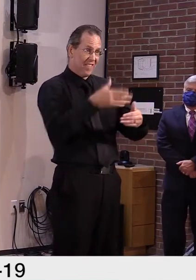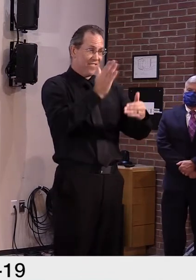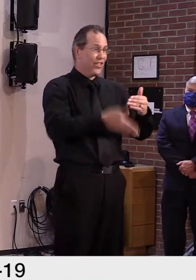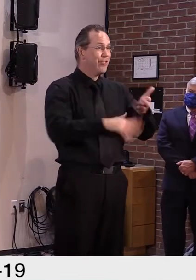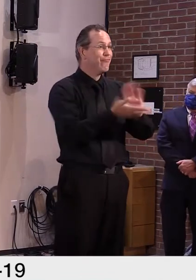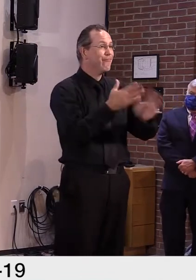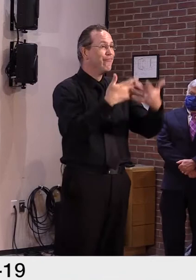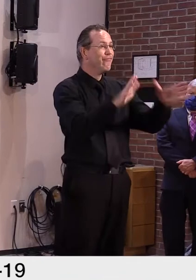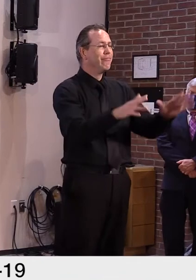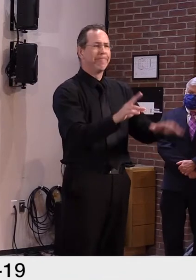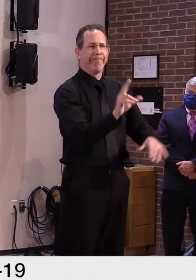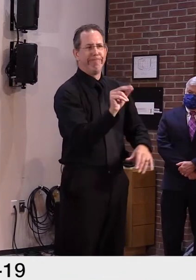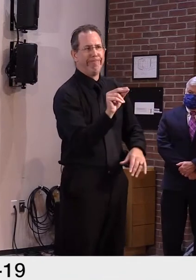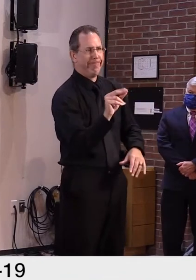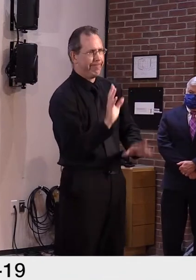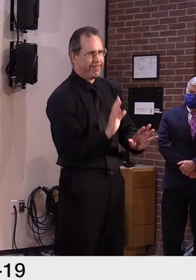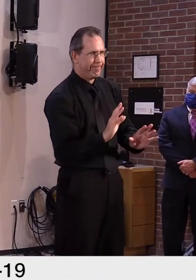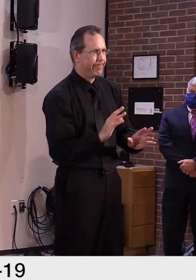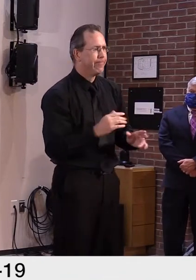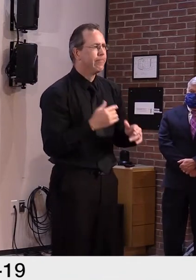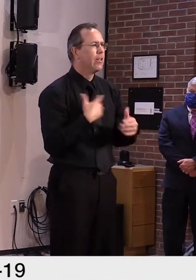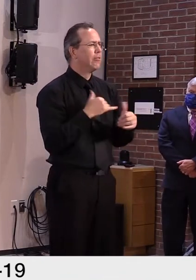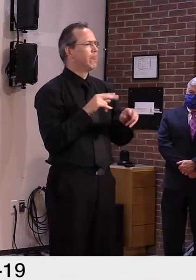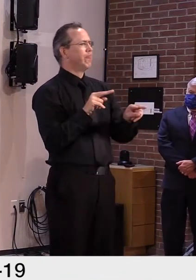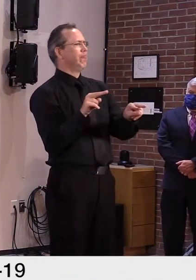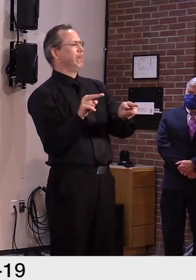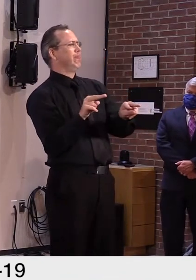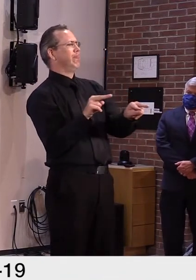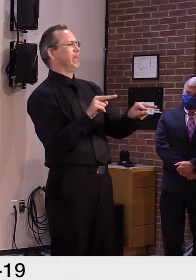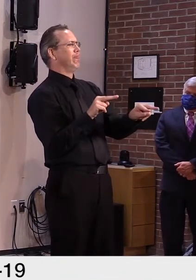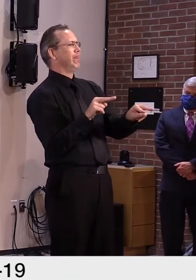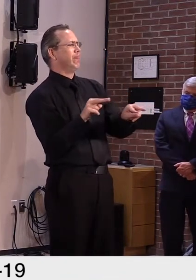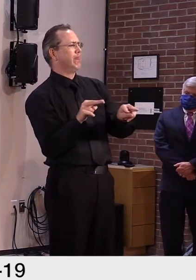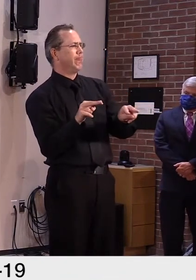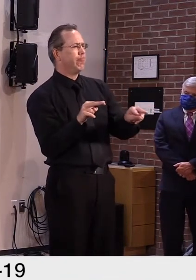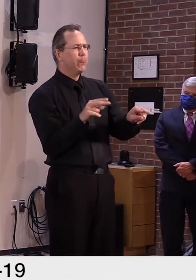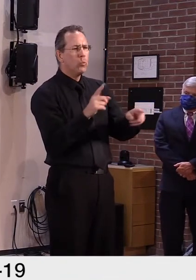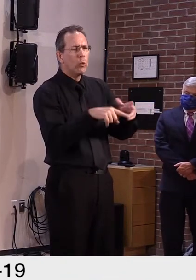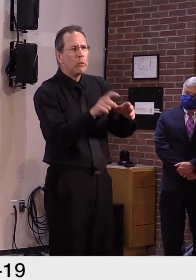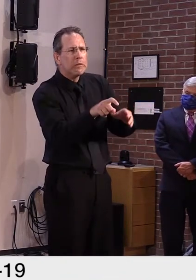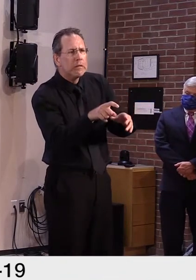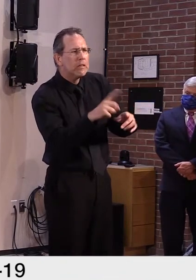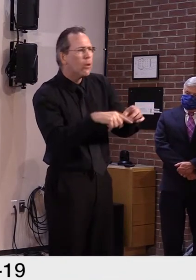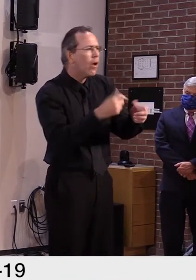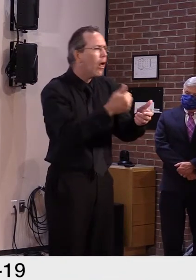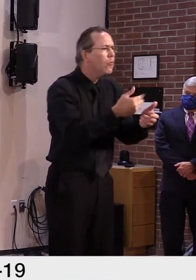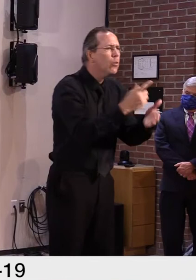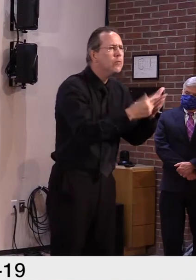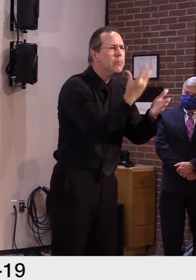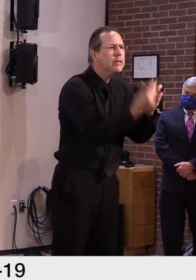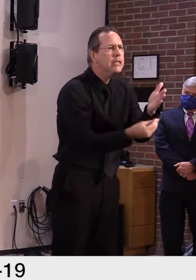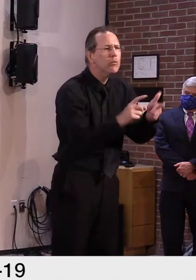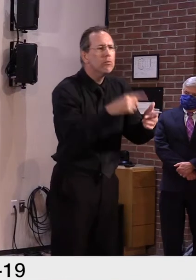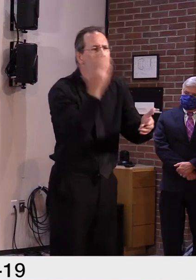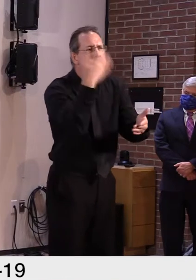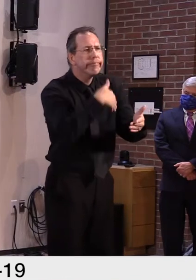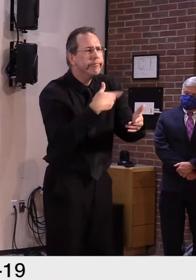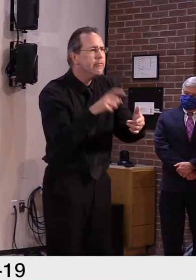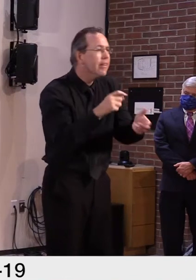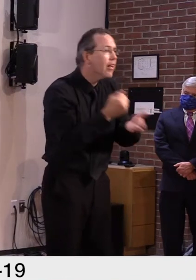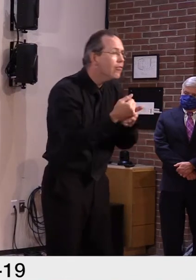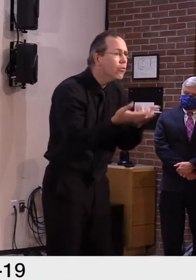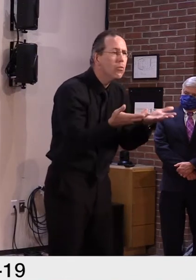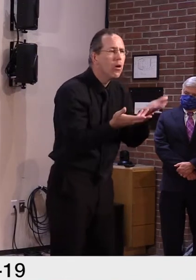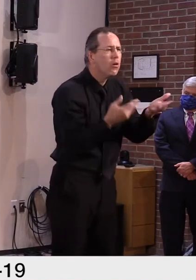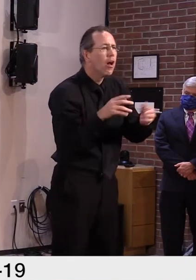see what the need is in communities across the state. I think that there's, we need to recognize that the childcare